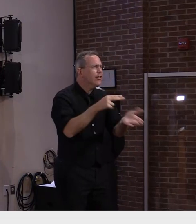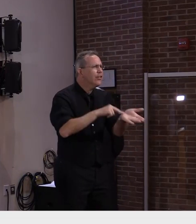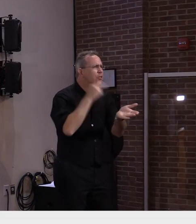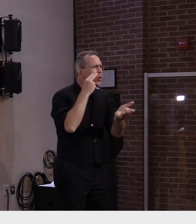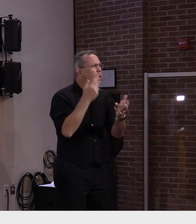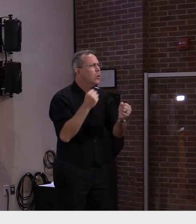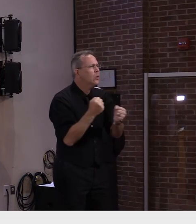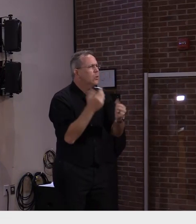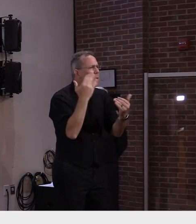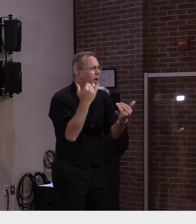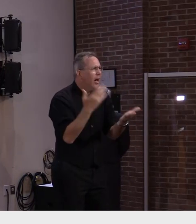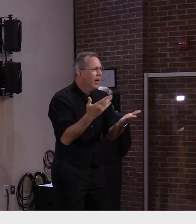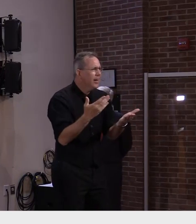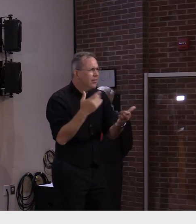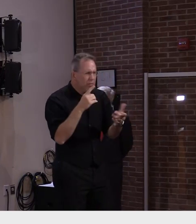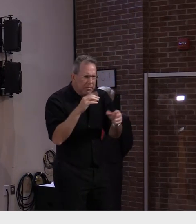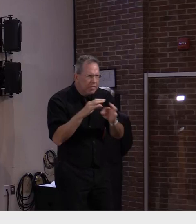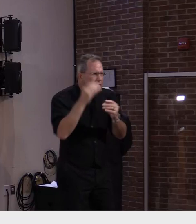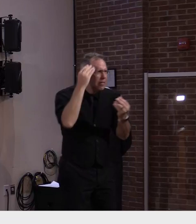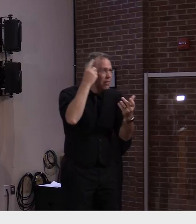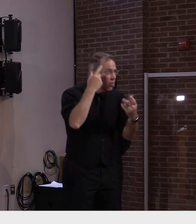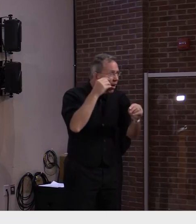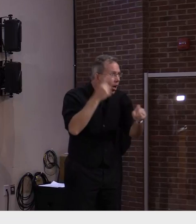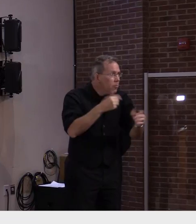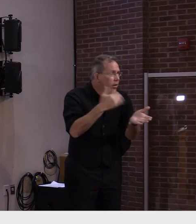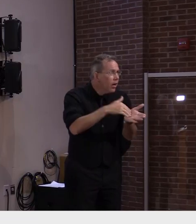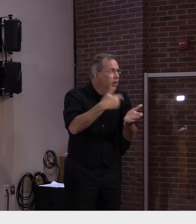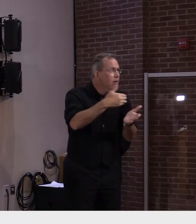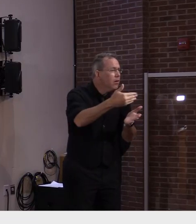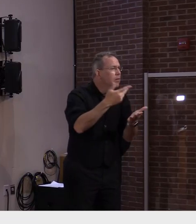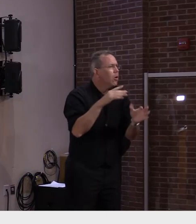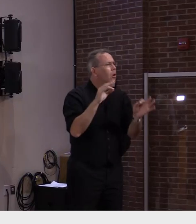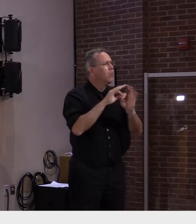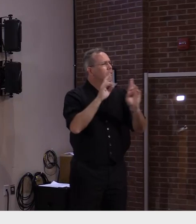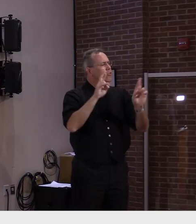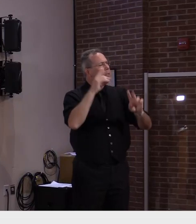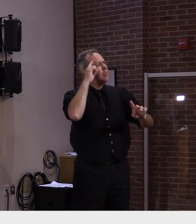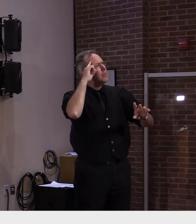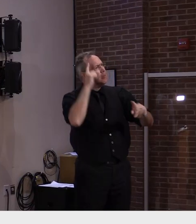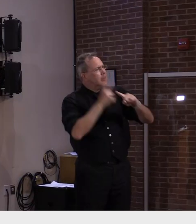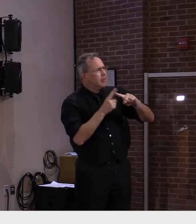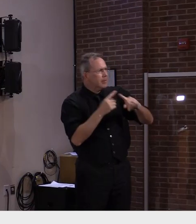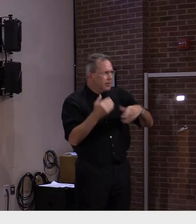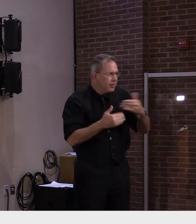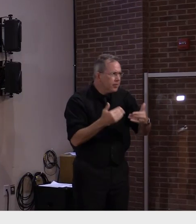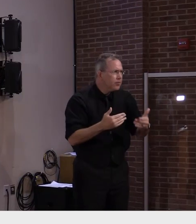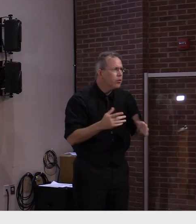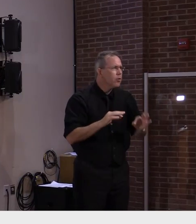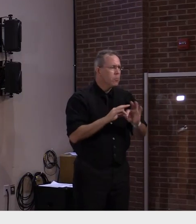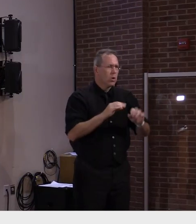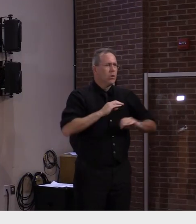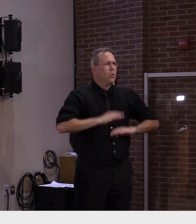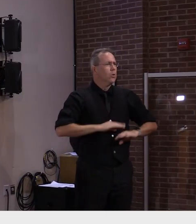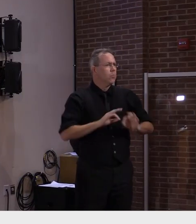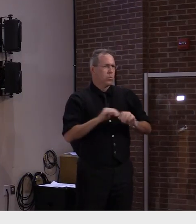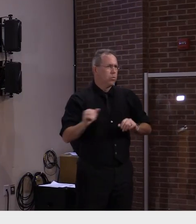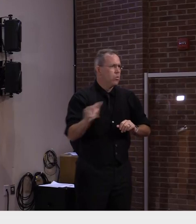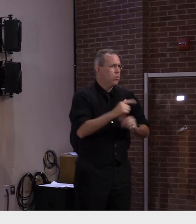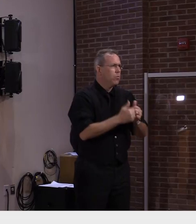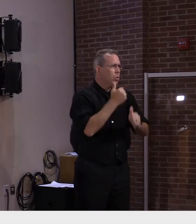level that others have. But it's a much better situation in the vaccination era than it was previously.